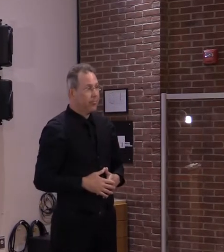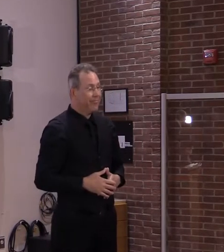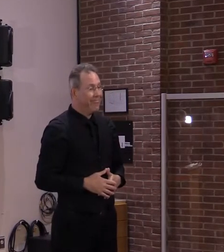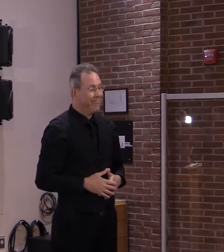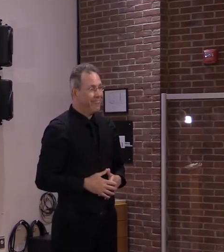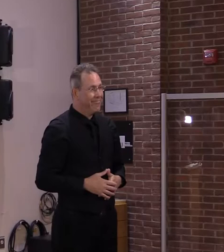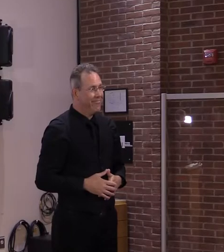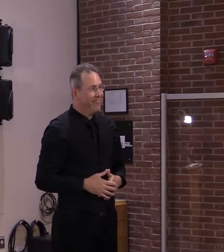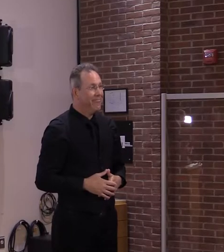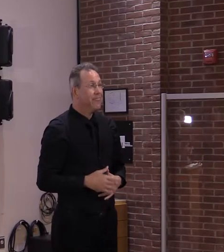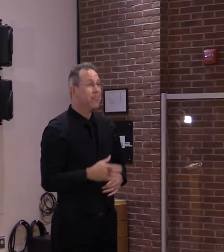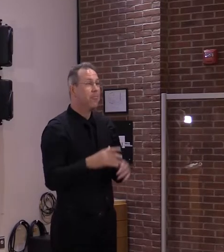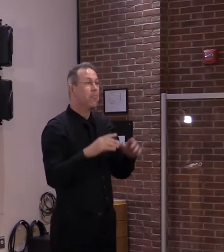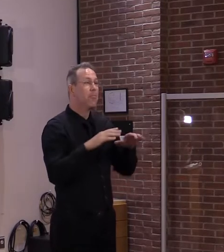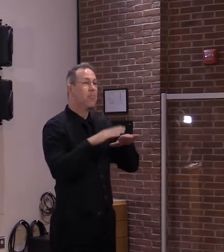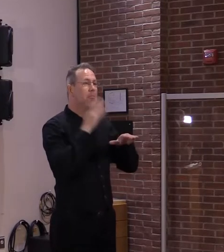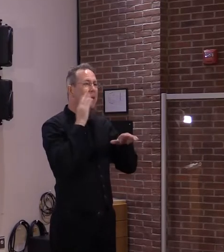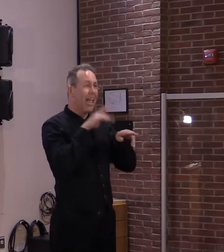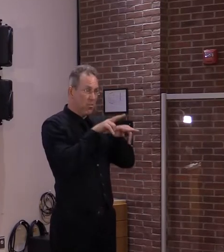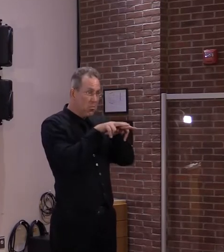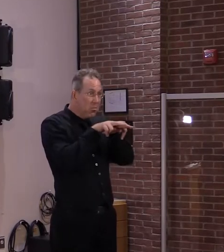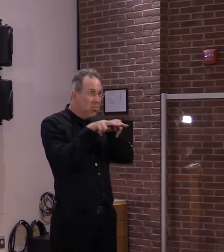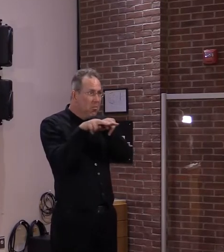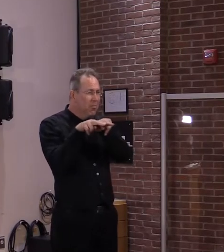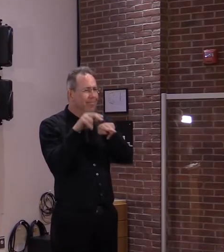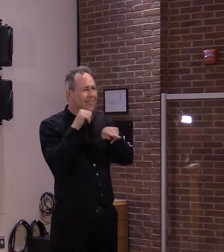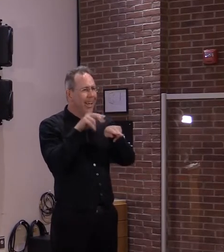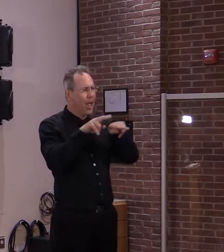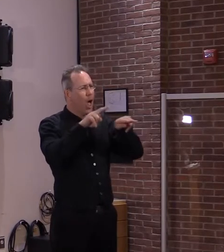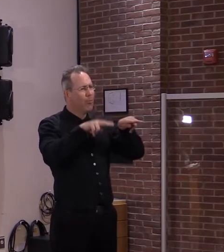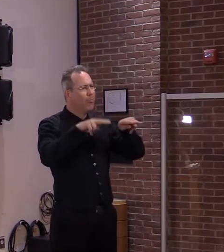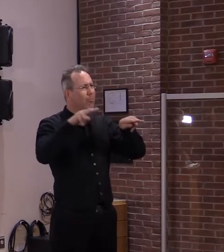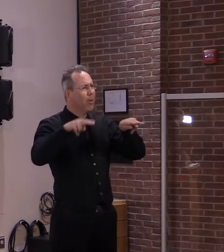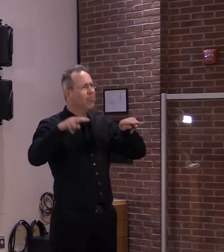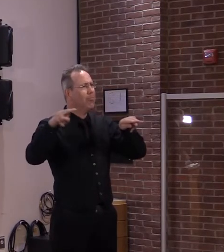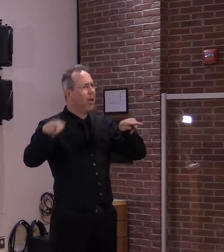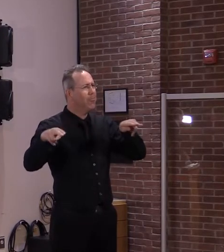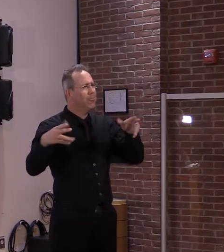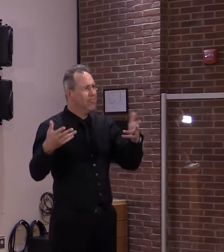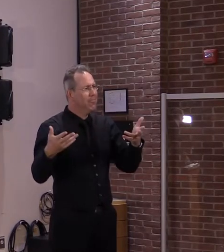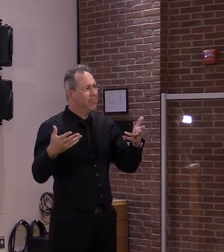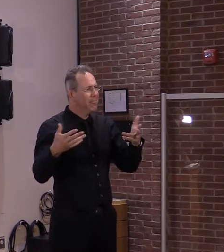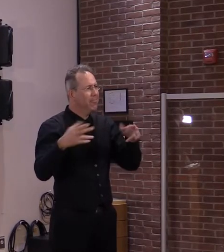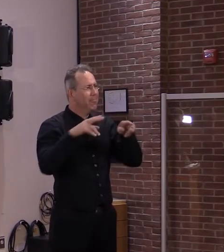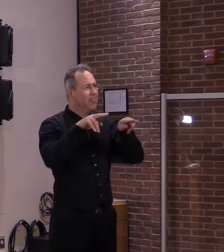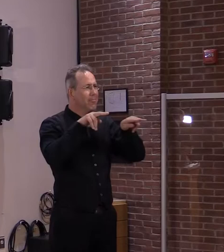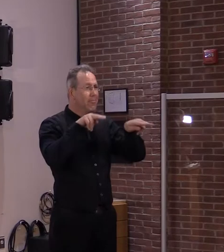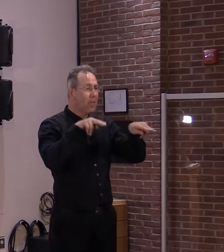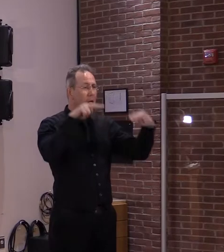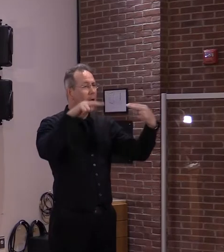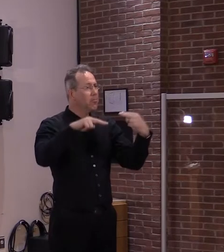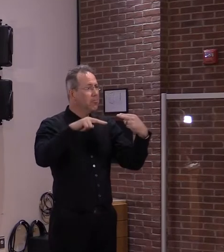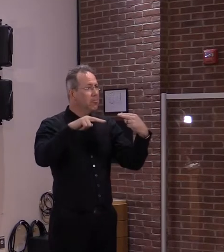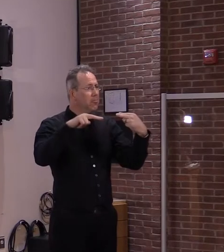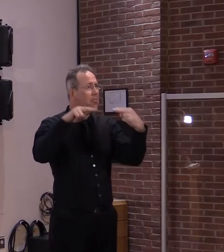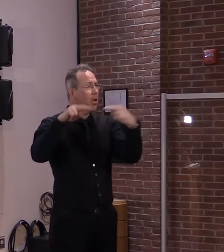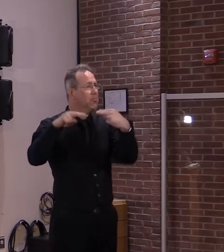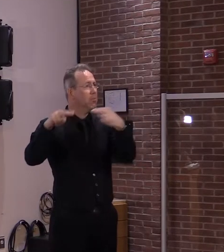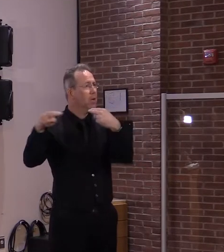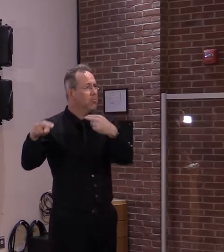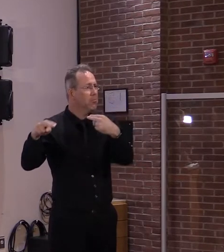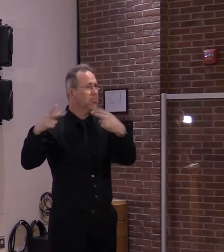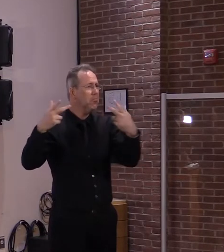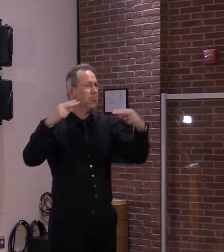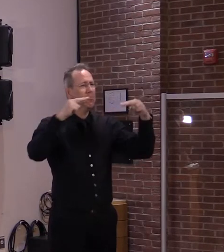and head to toe so that not everybody is lined up in the same direction.